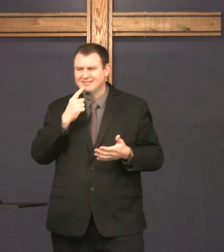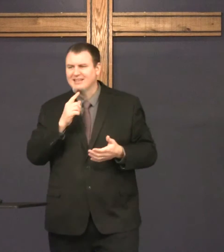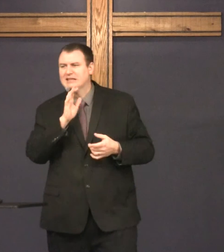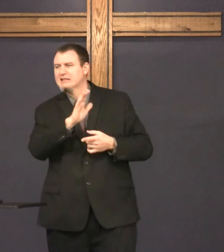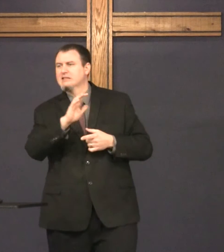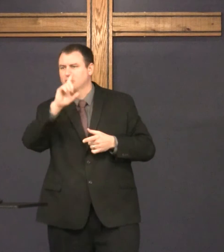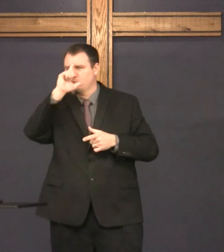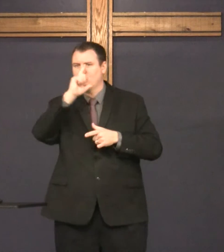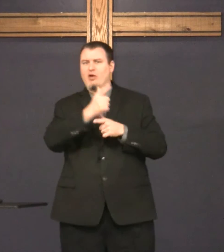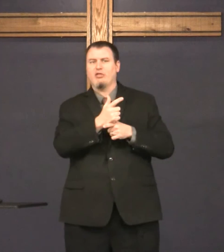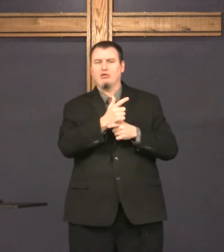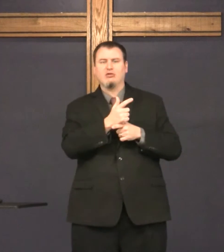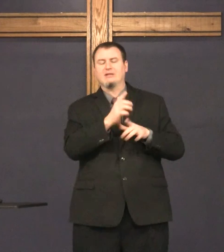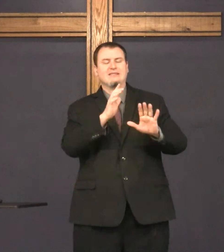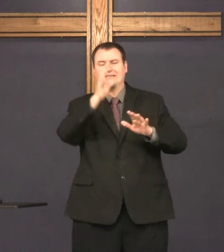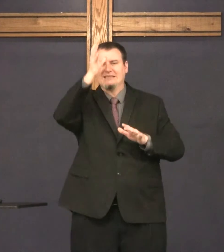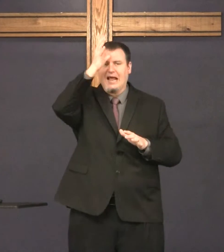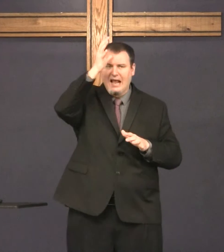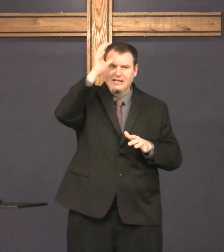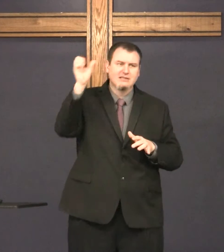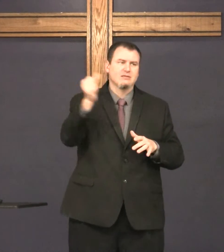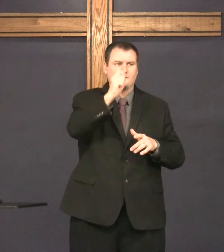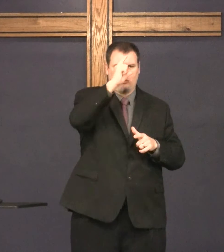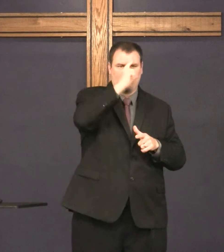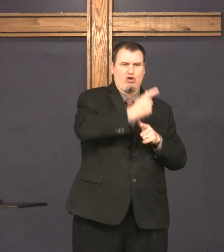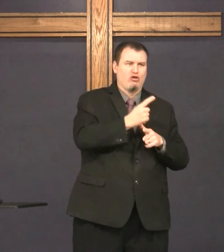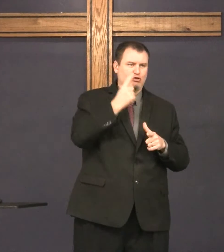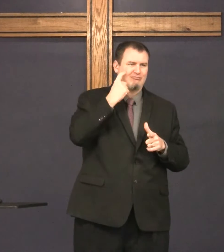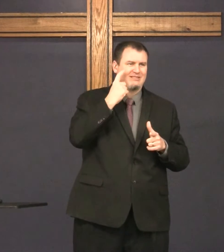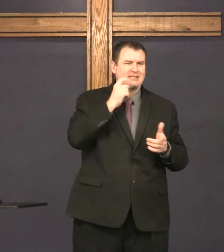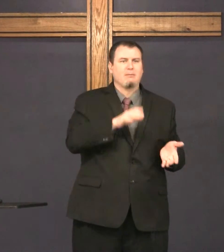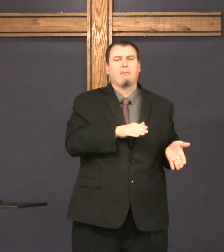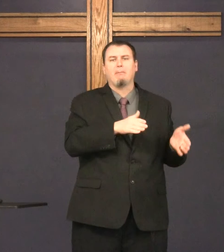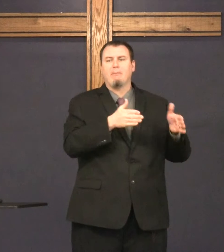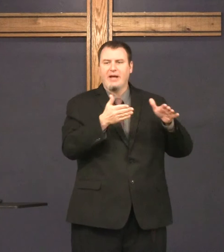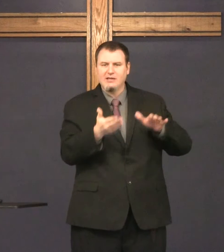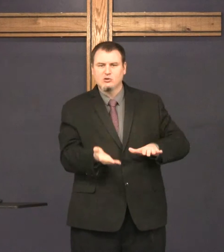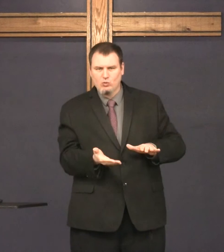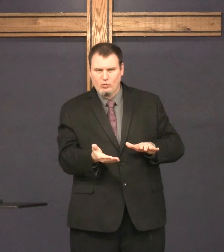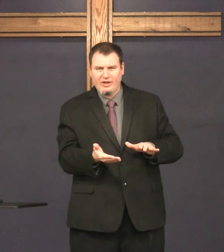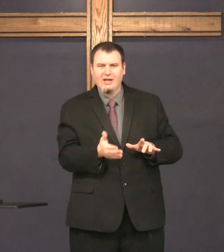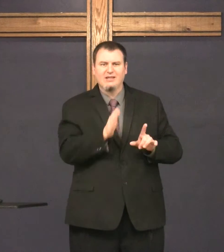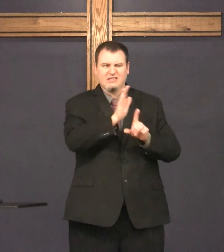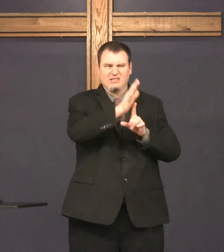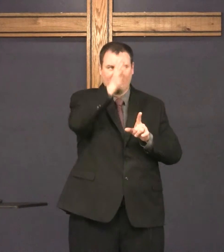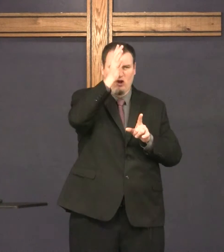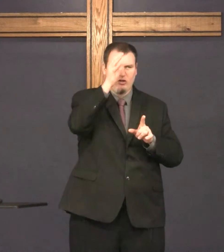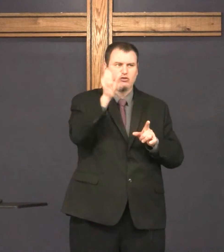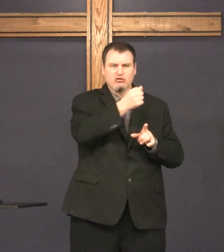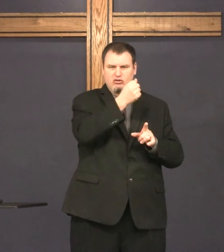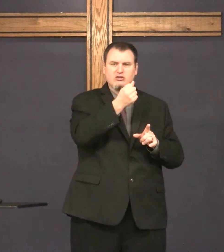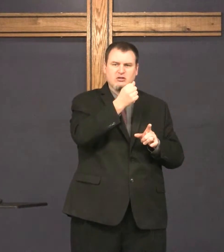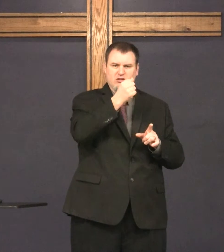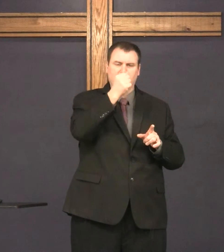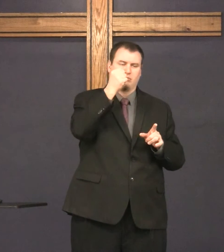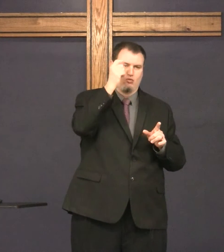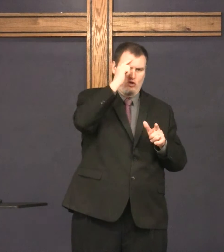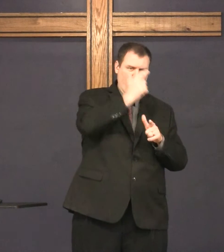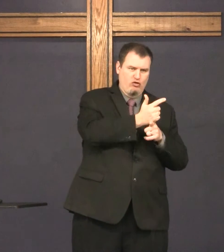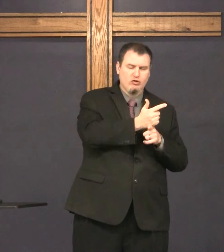last week, his brother, or his father's brother, who recently passed away. His father's